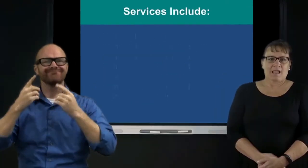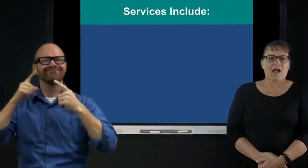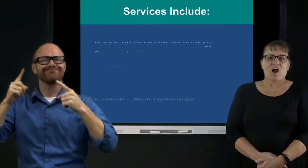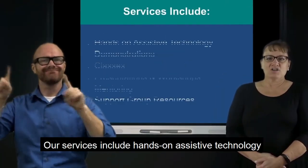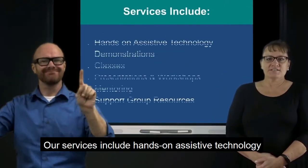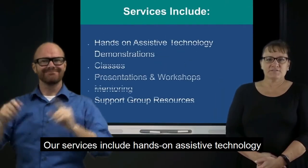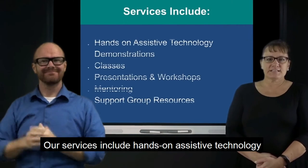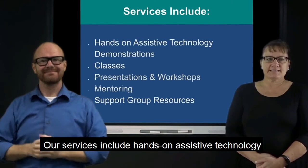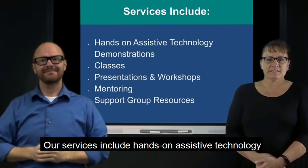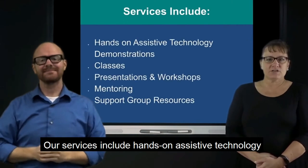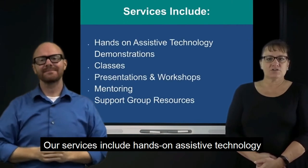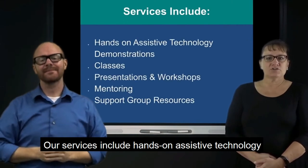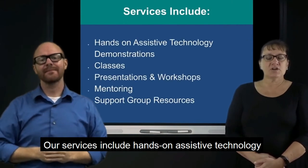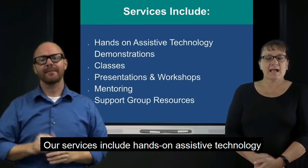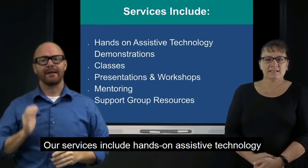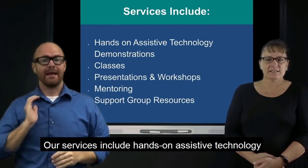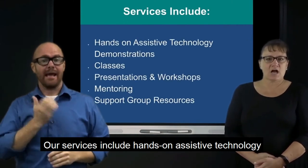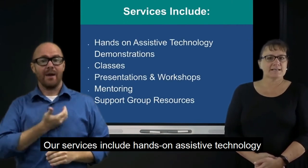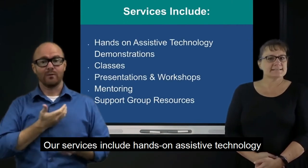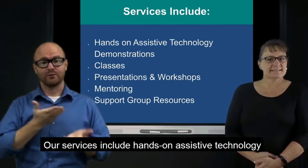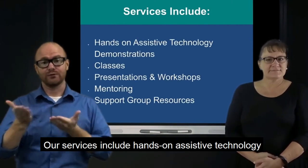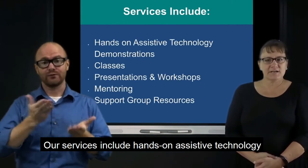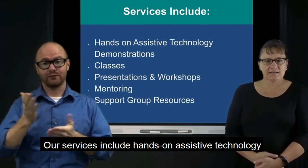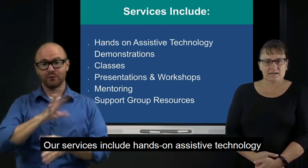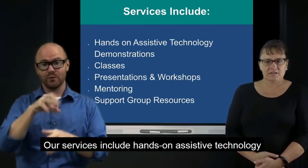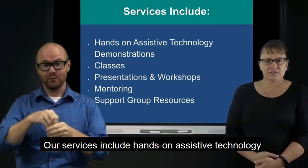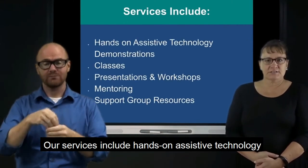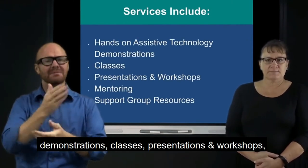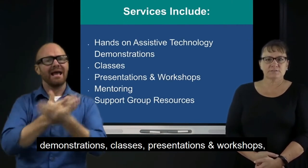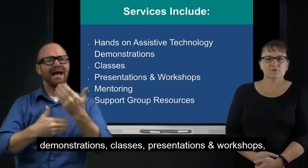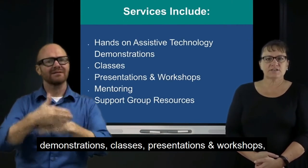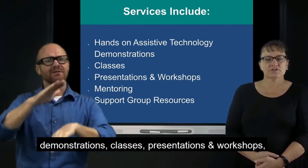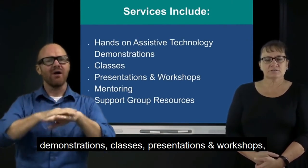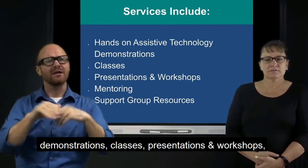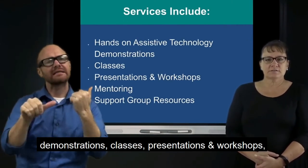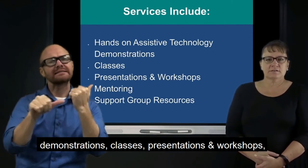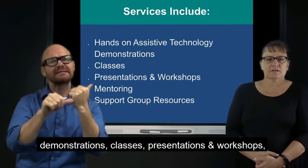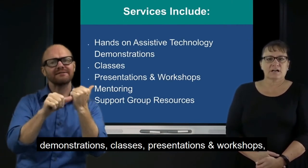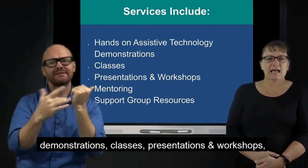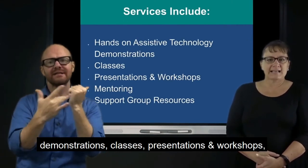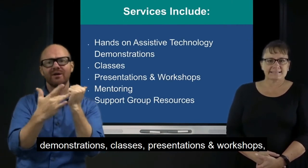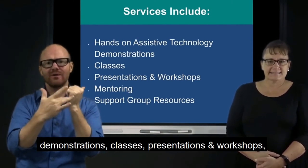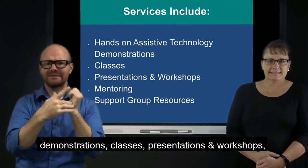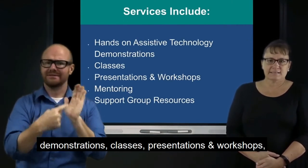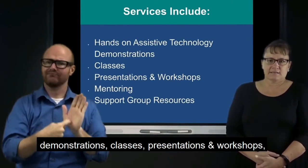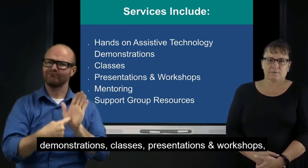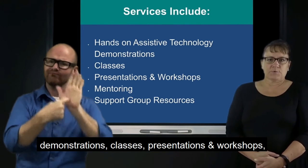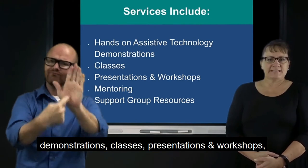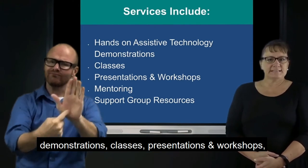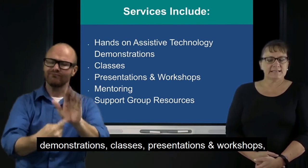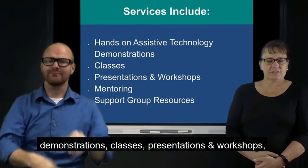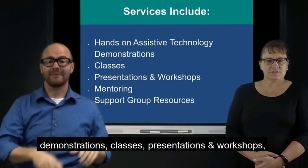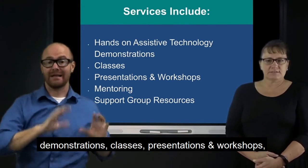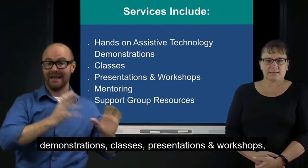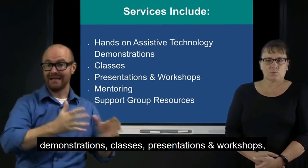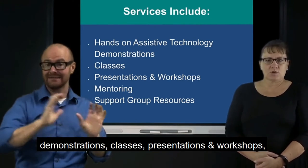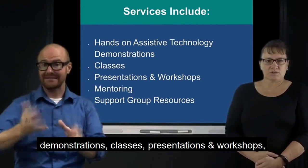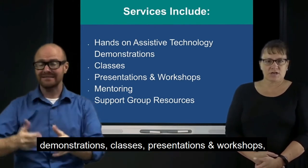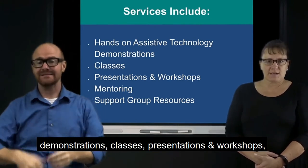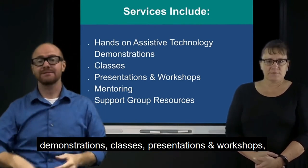Our services include hands-on assistive technology demonstrations, classes, presentations and workshops,